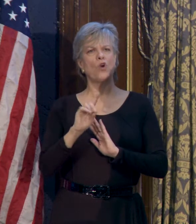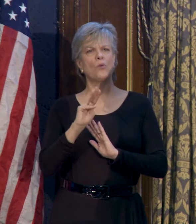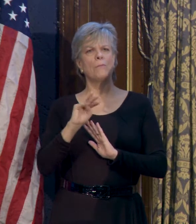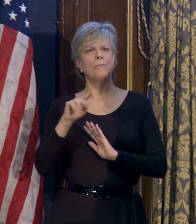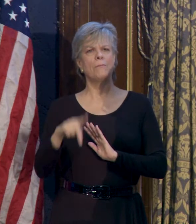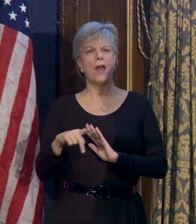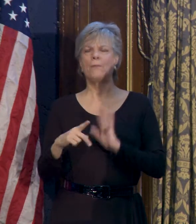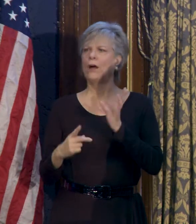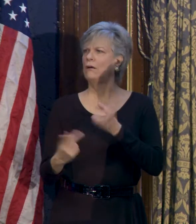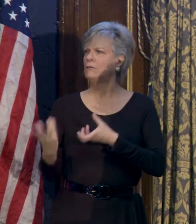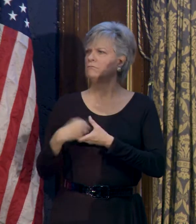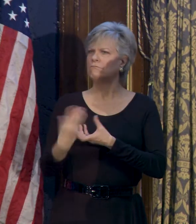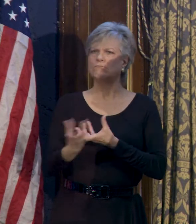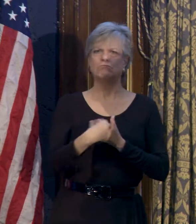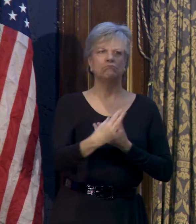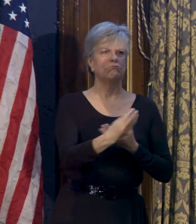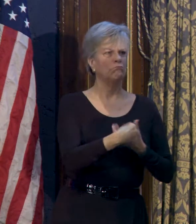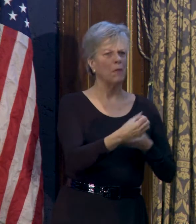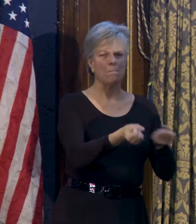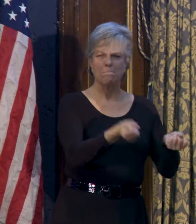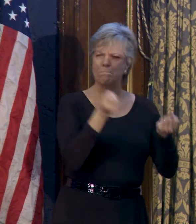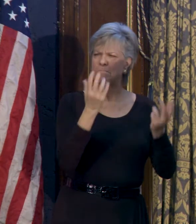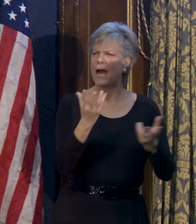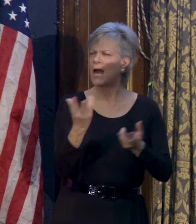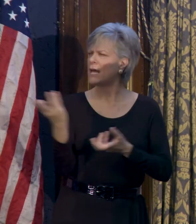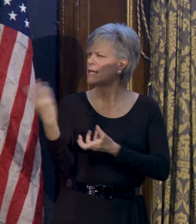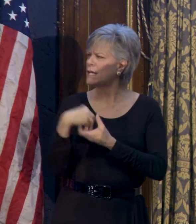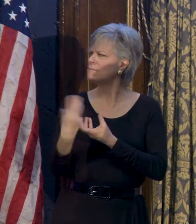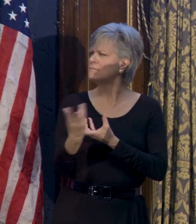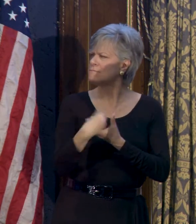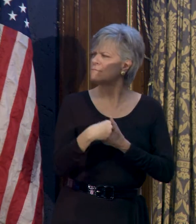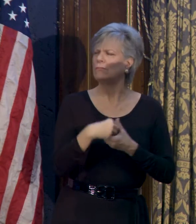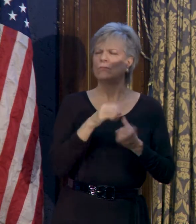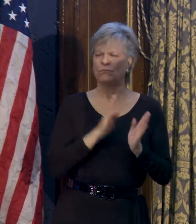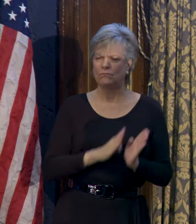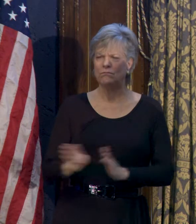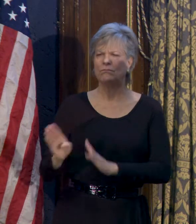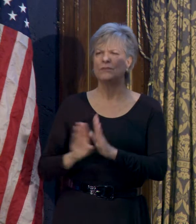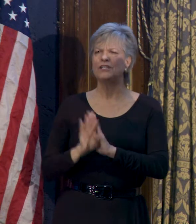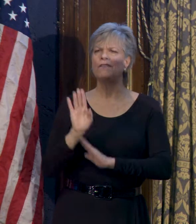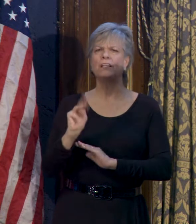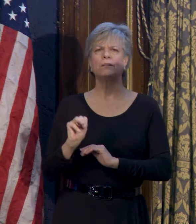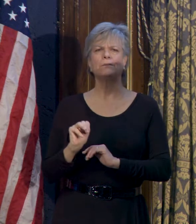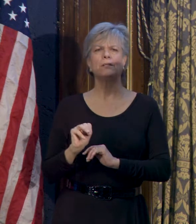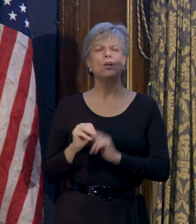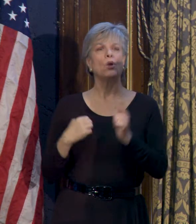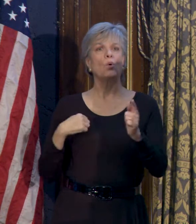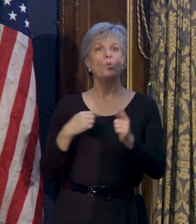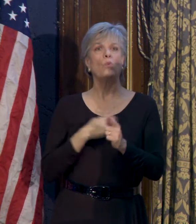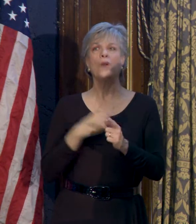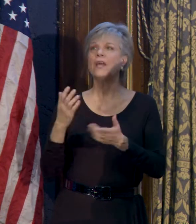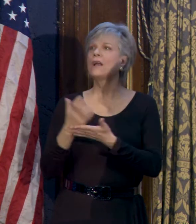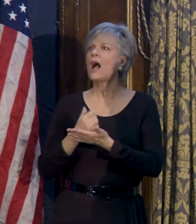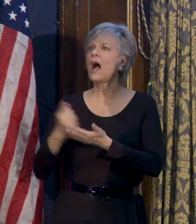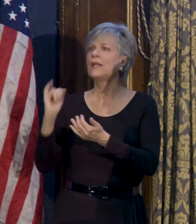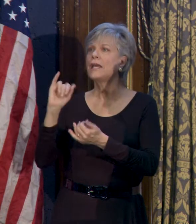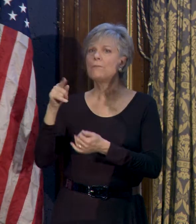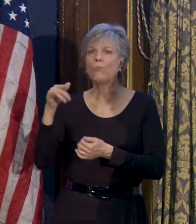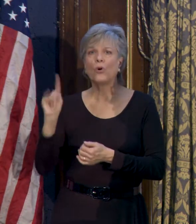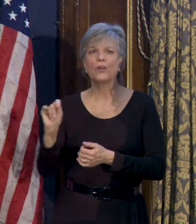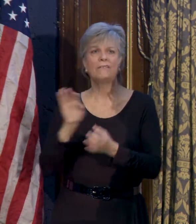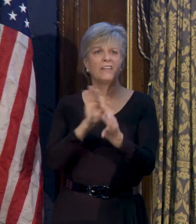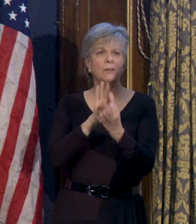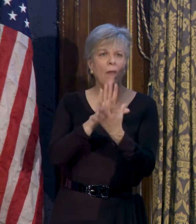many voices that share a vision for the success of our community. We gathered and incorporated input and feedback from